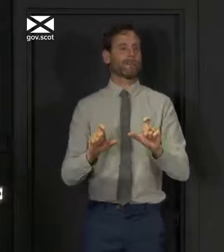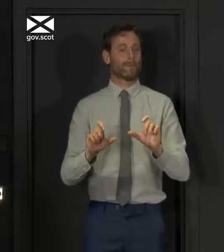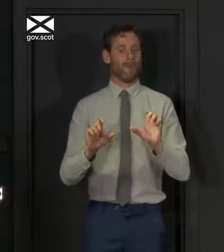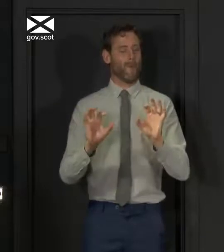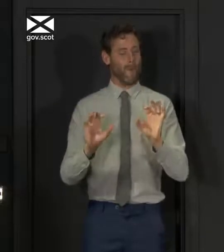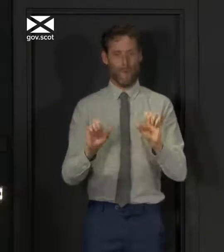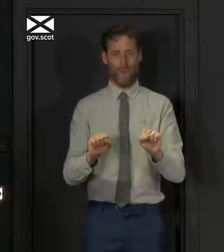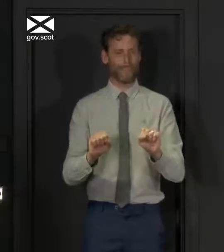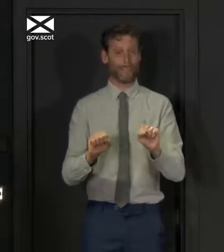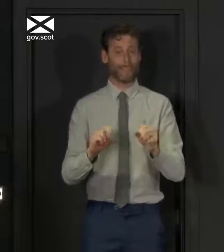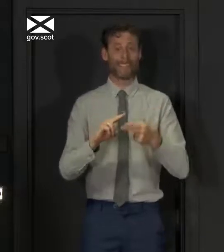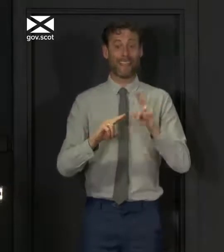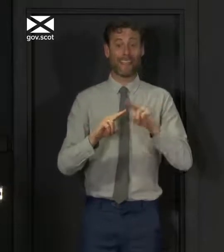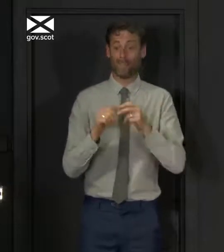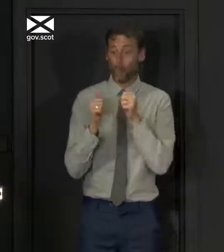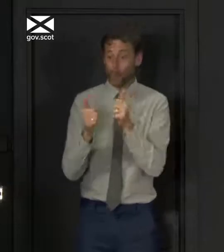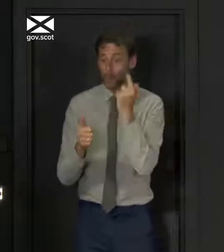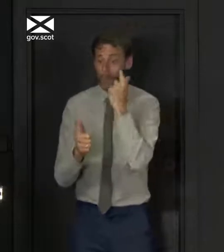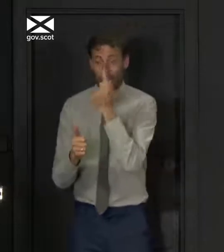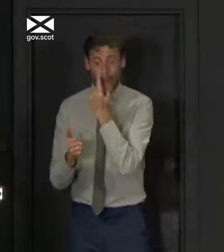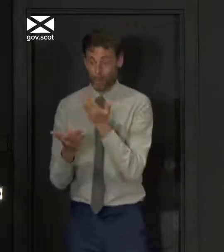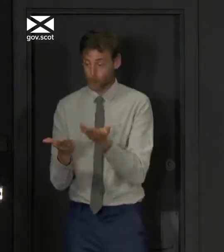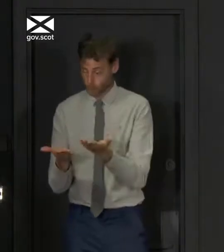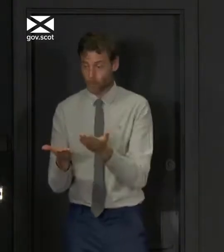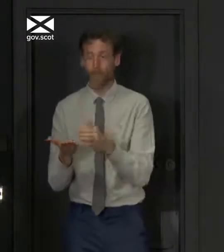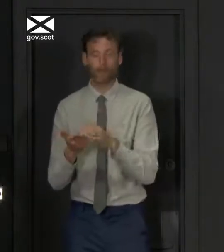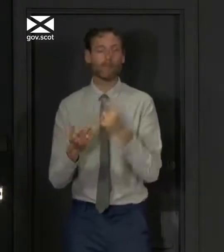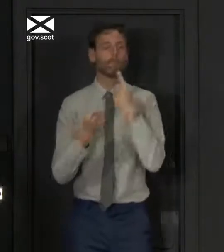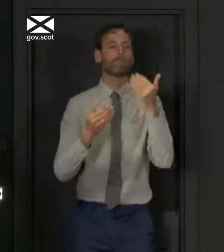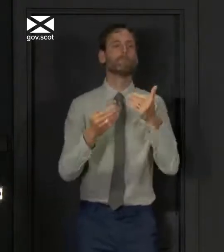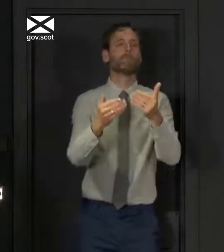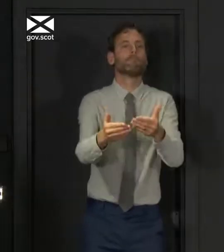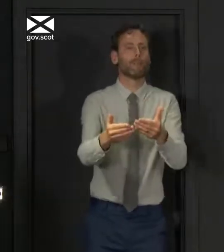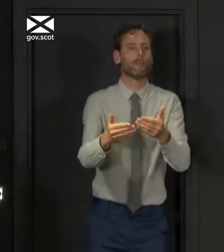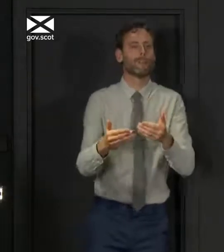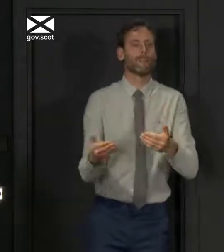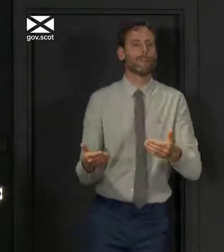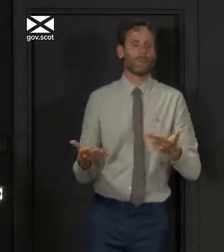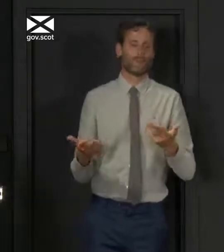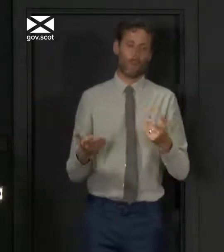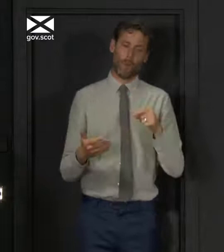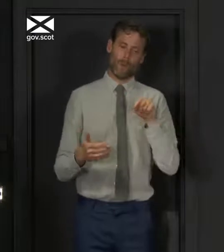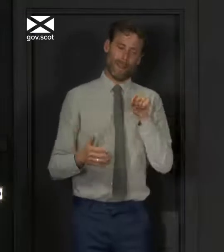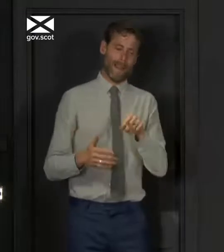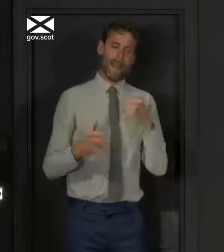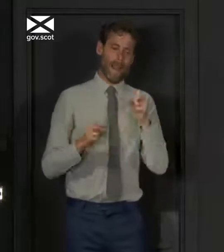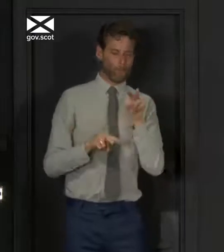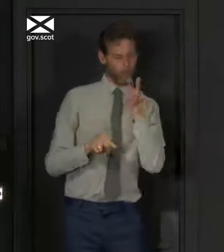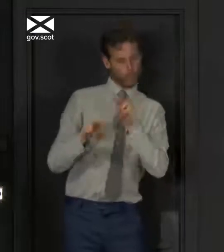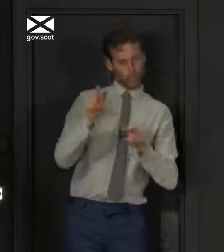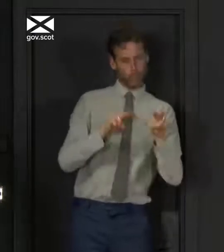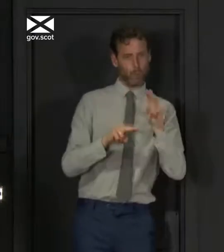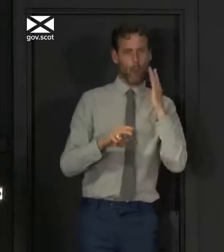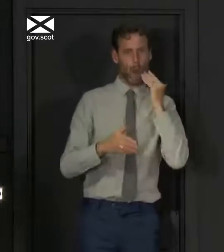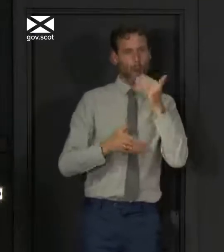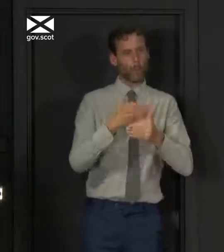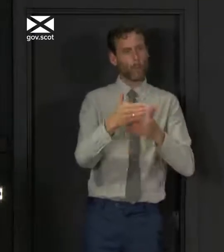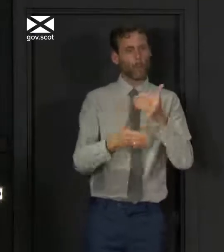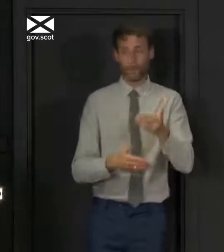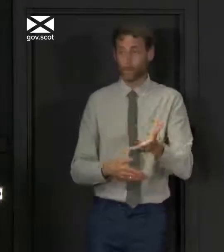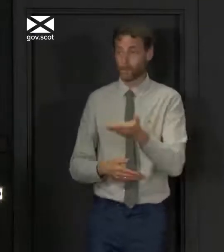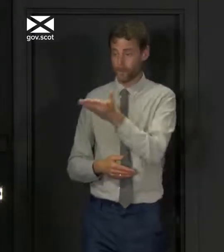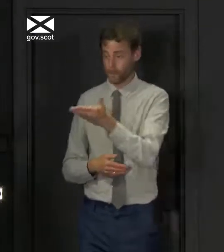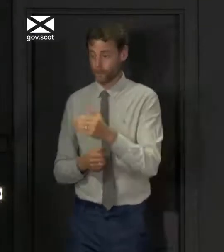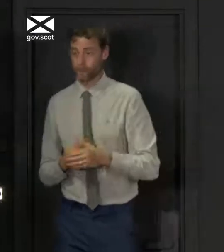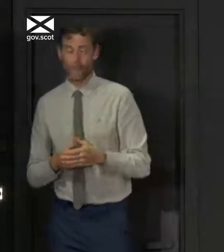we might move a bit quicker. So these are things we're going to have to judge as we go, and it's important that we do so. Gregor, do you want to say a bit more about